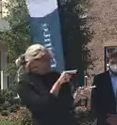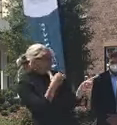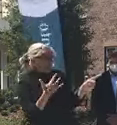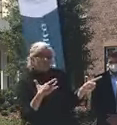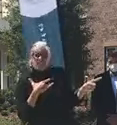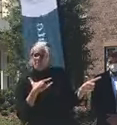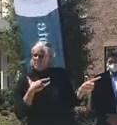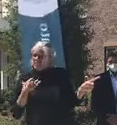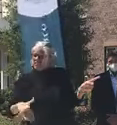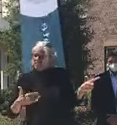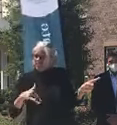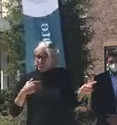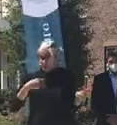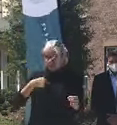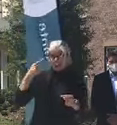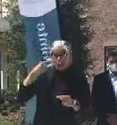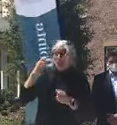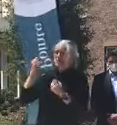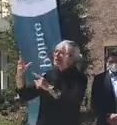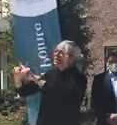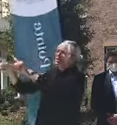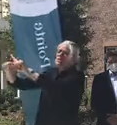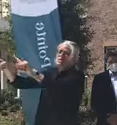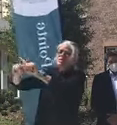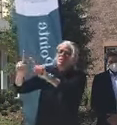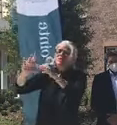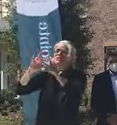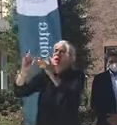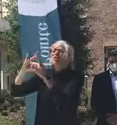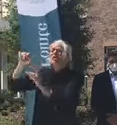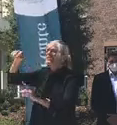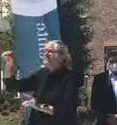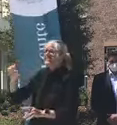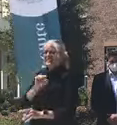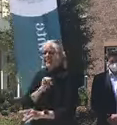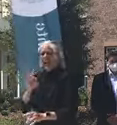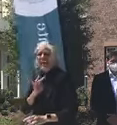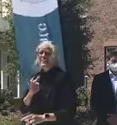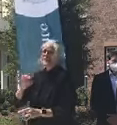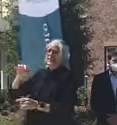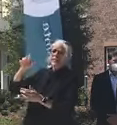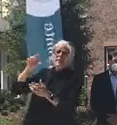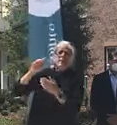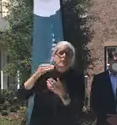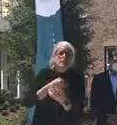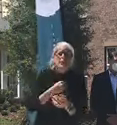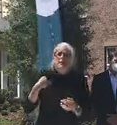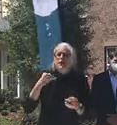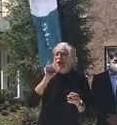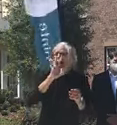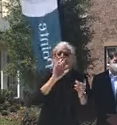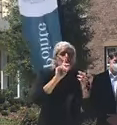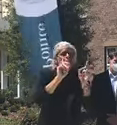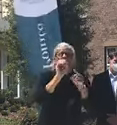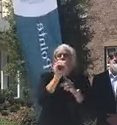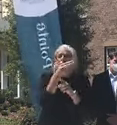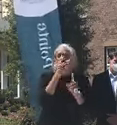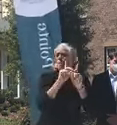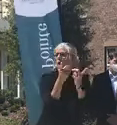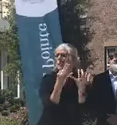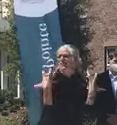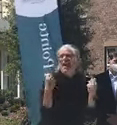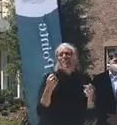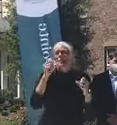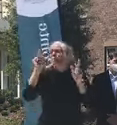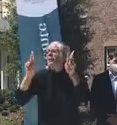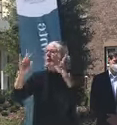I have heard personally from other members of my staff, from members of the Department of Health, how impressed they